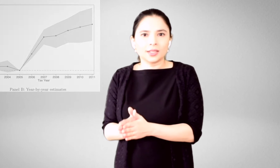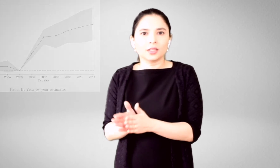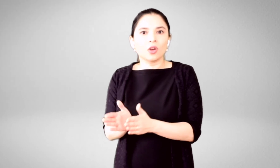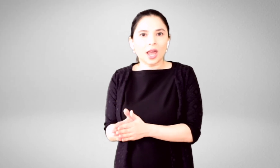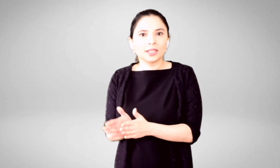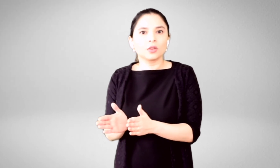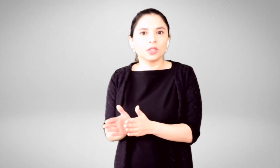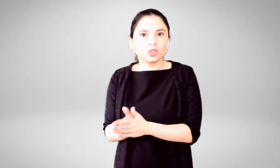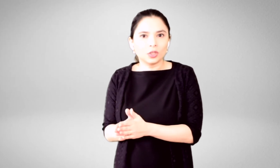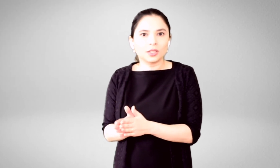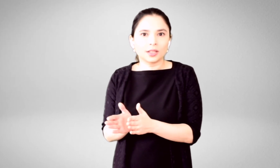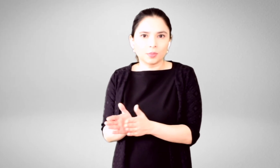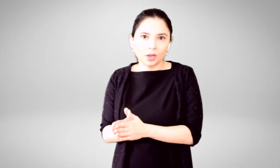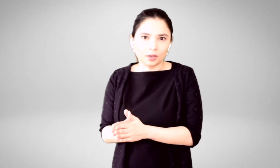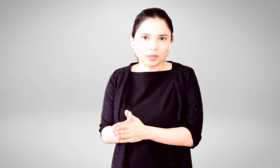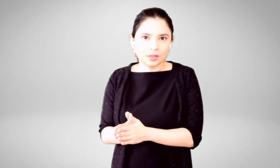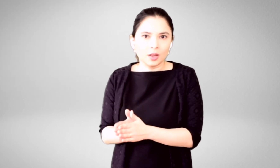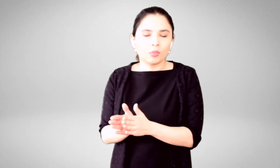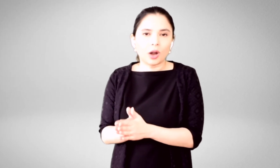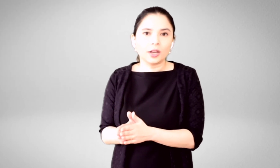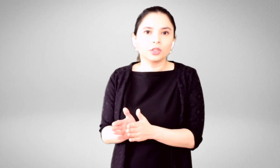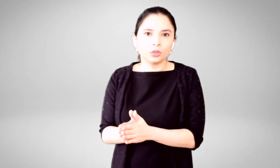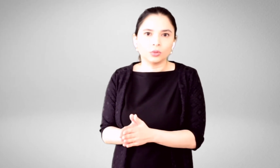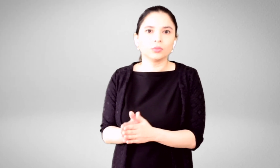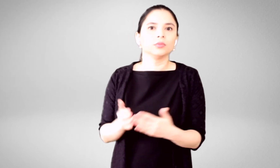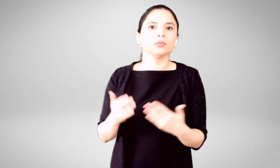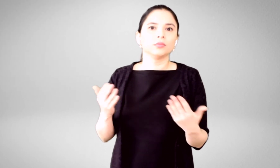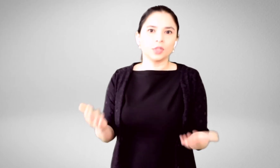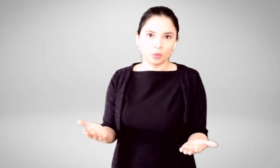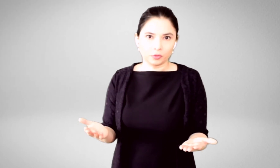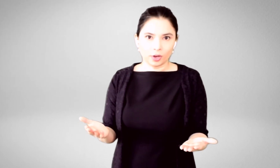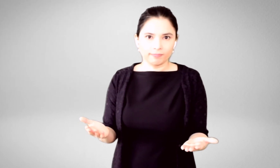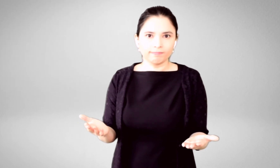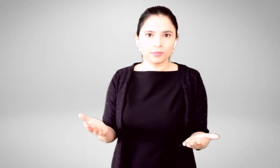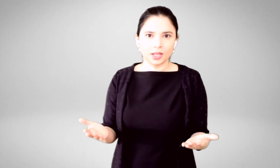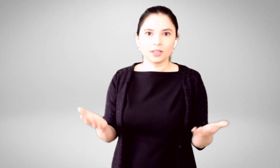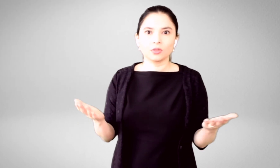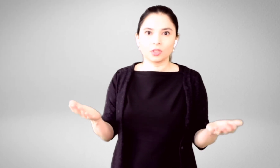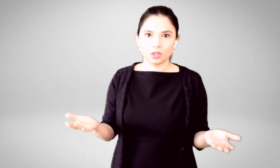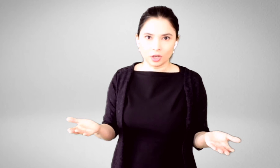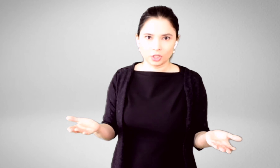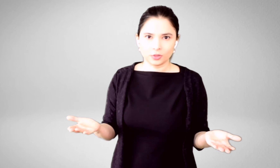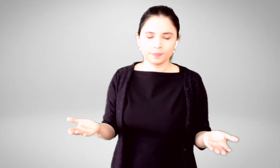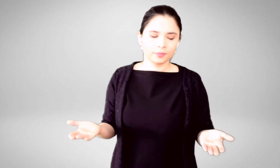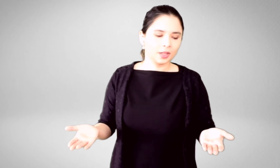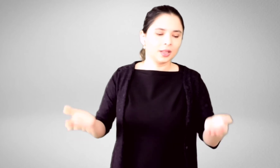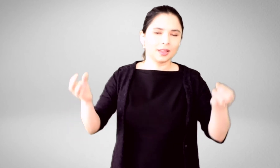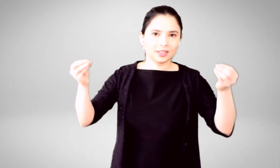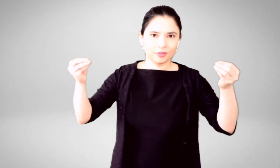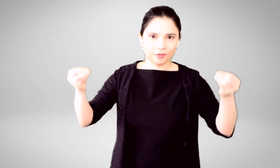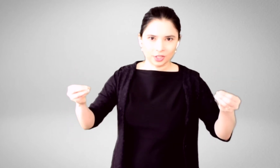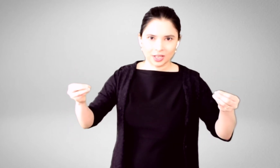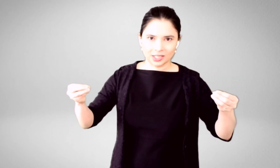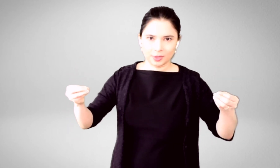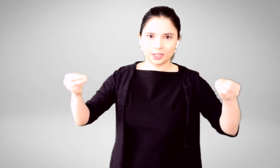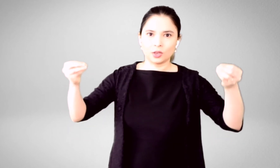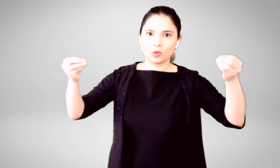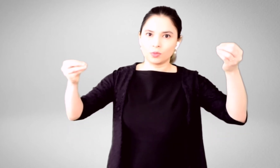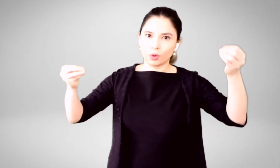taxes collected on these treated taxpayers prior to the reform. Okay? So, it's large. That's the first aspect. increased